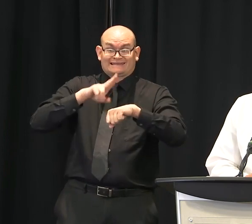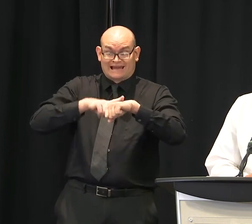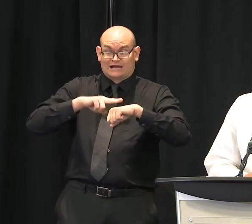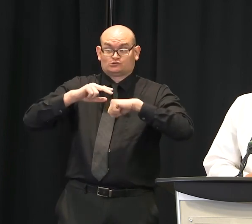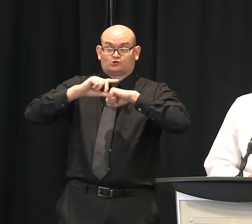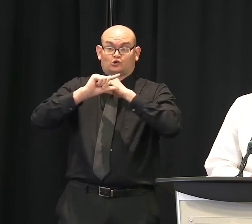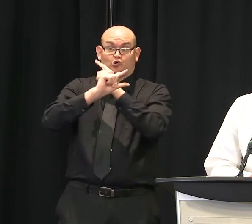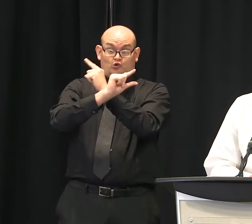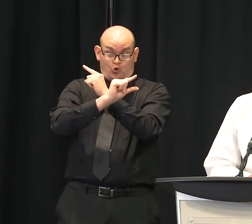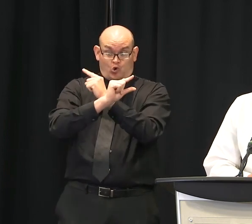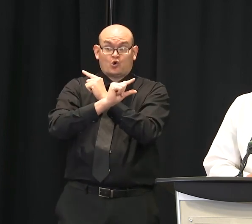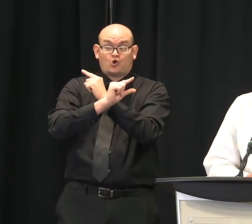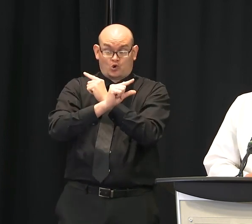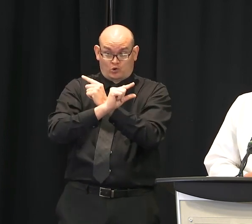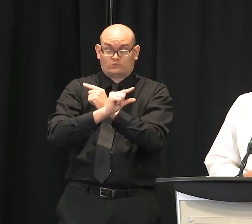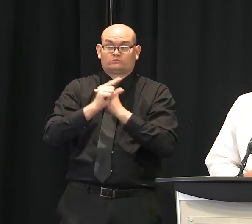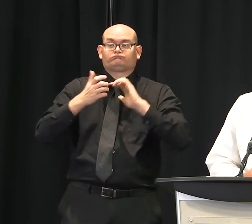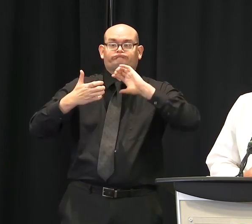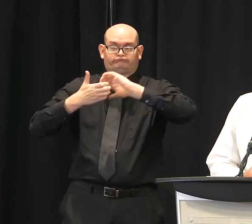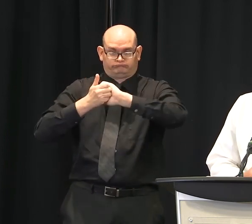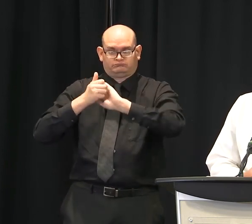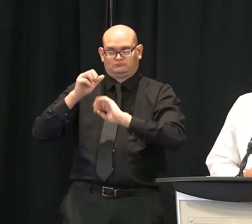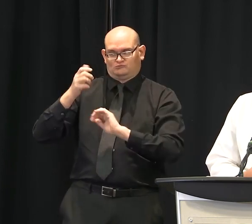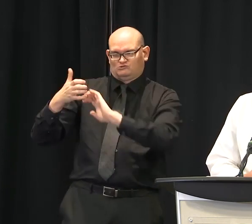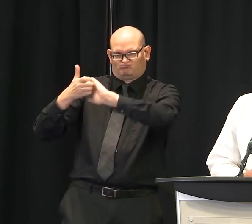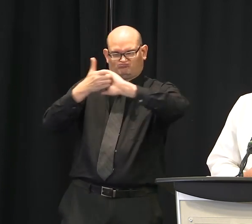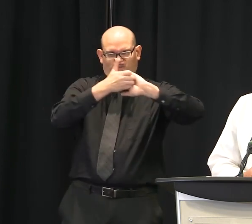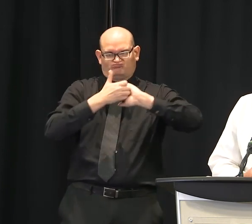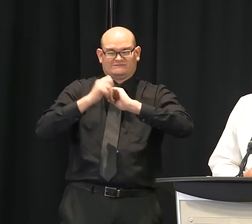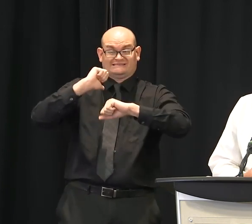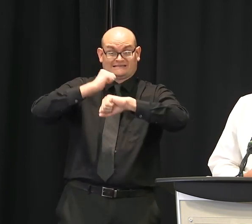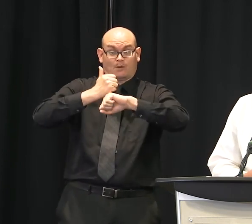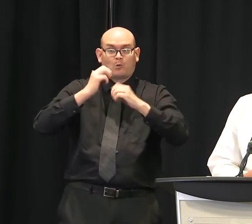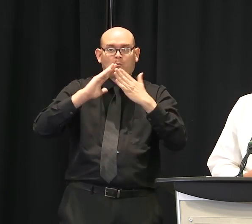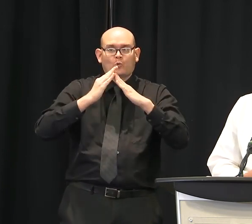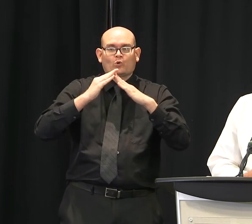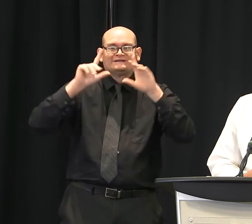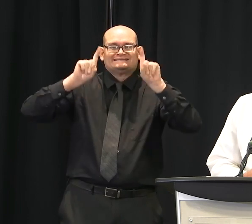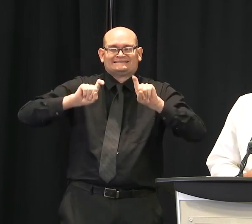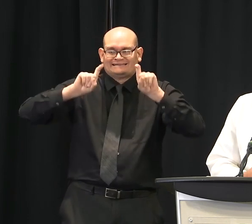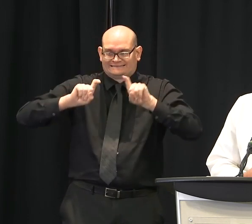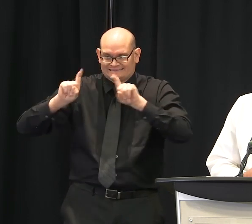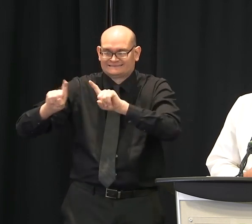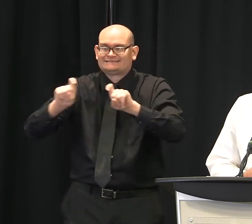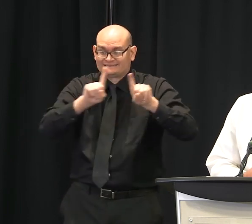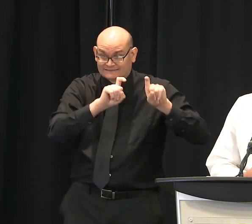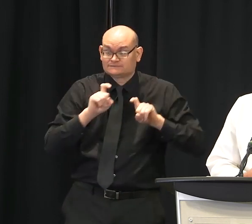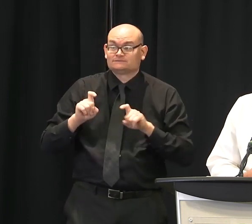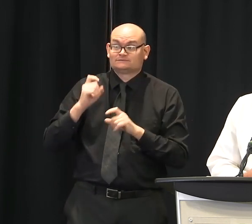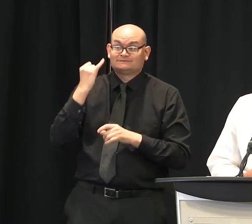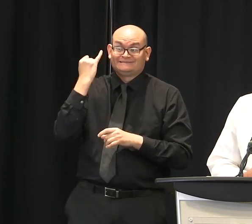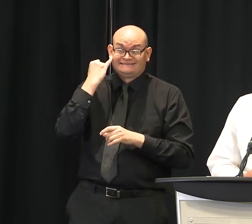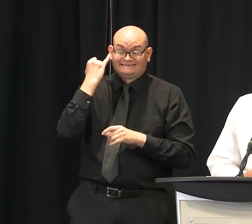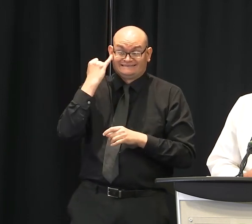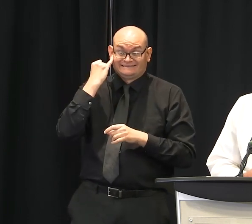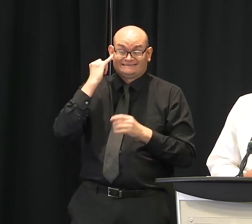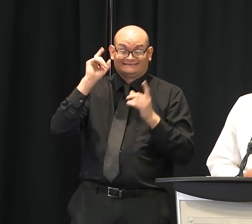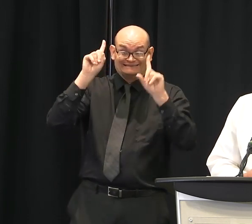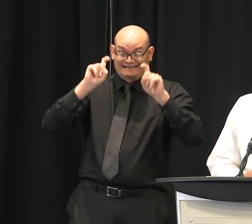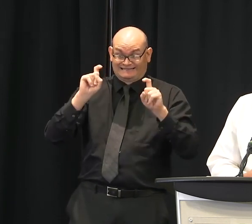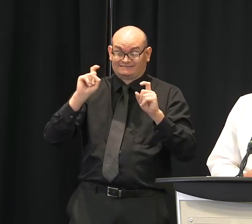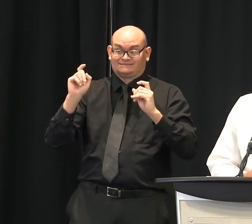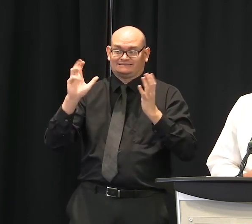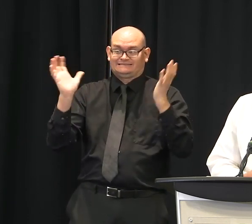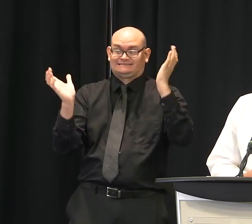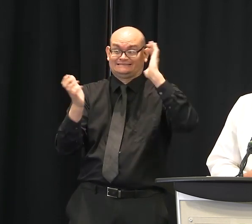And through that testing, we've found a positivity rate of around 6%. So I think in some ways that